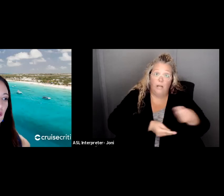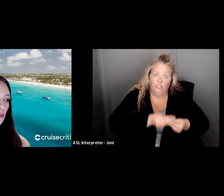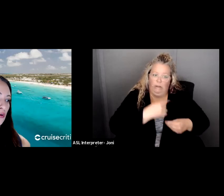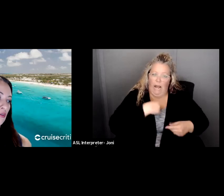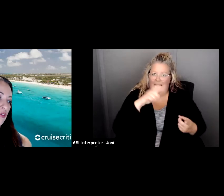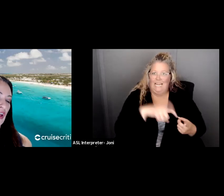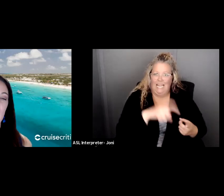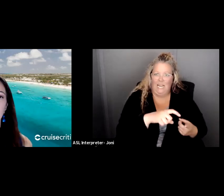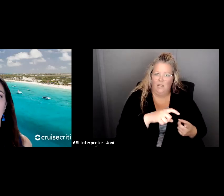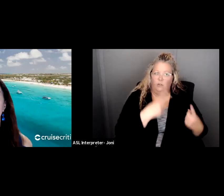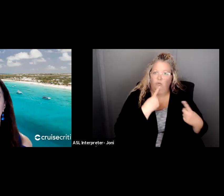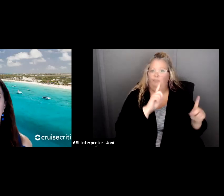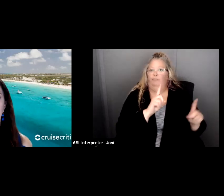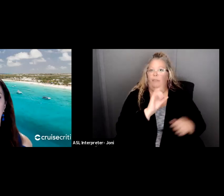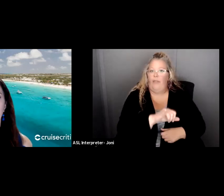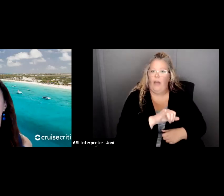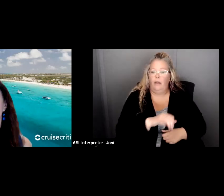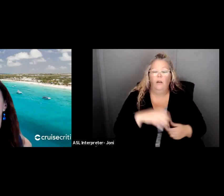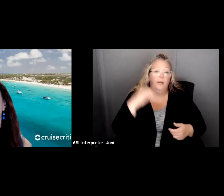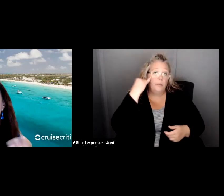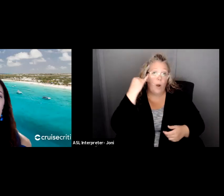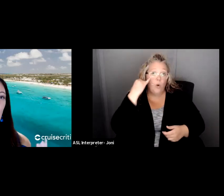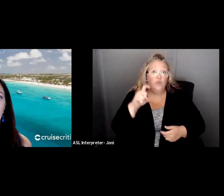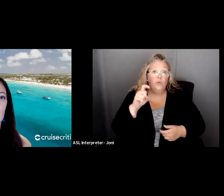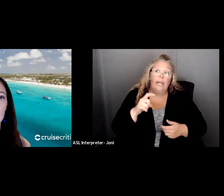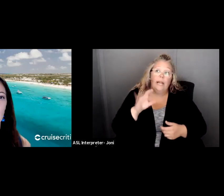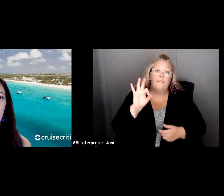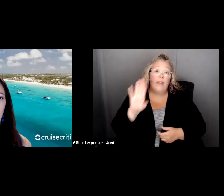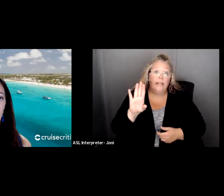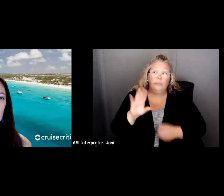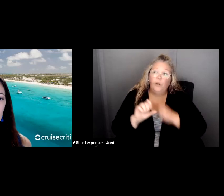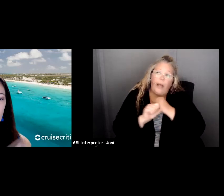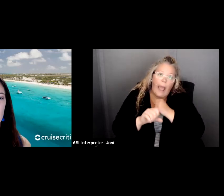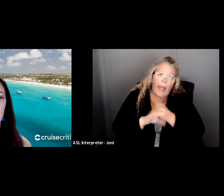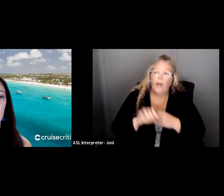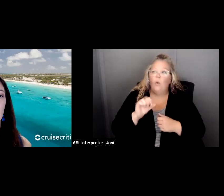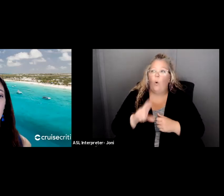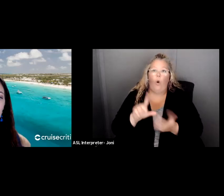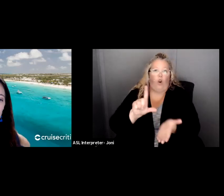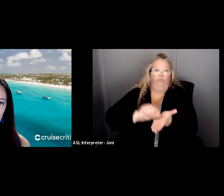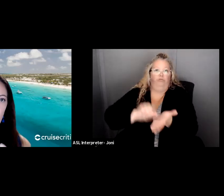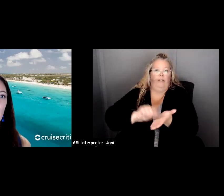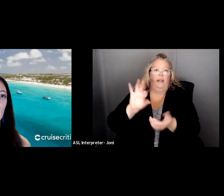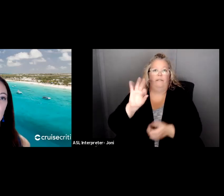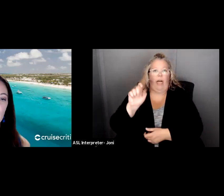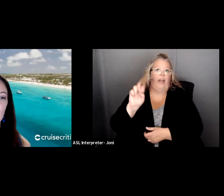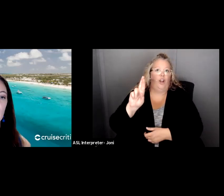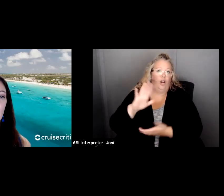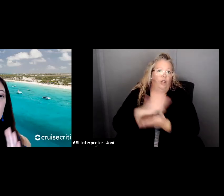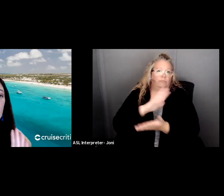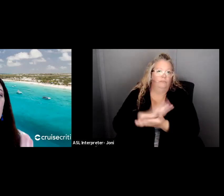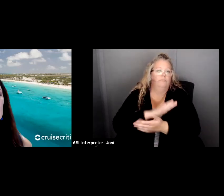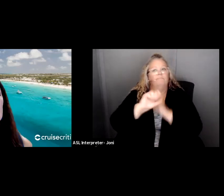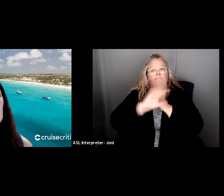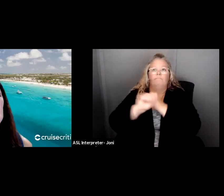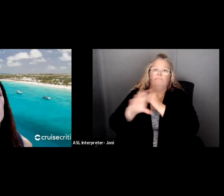support group? Say we need Facebook ads, money for flyers. Um, let's say that's it. You would just say, okay, we need this.